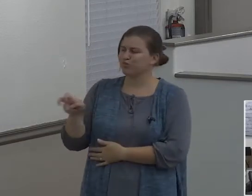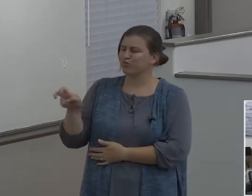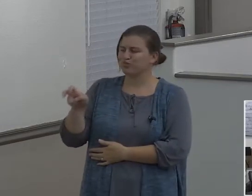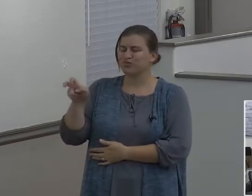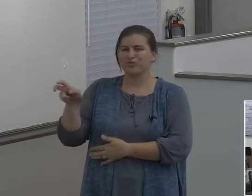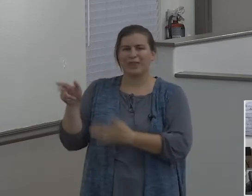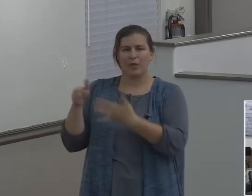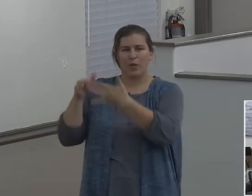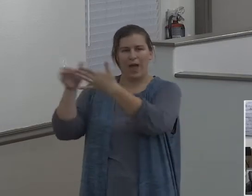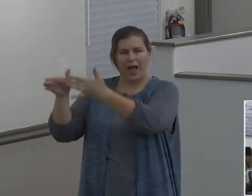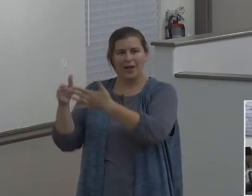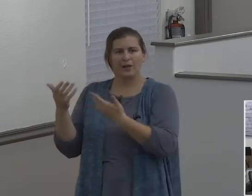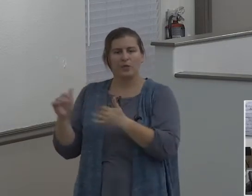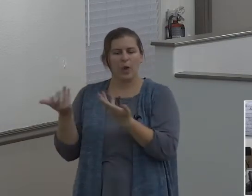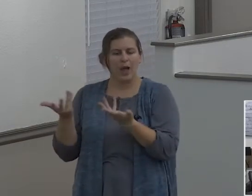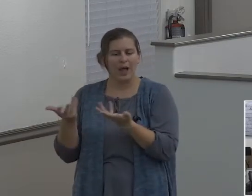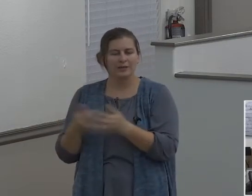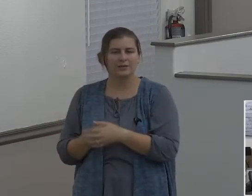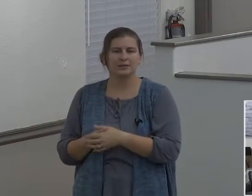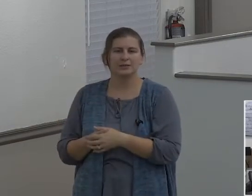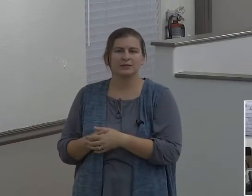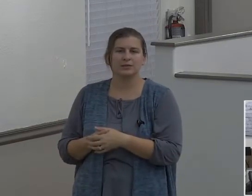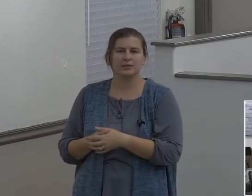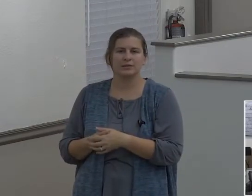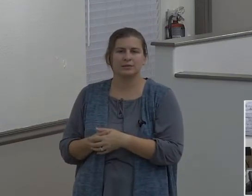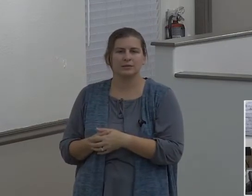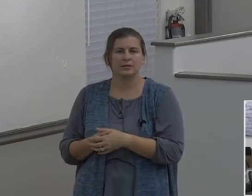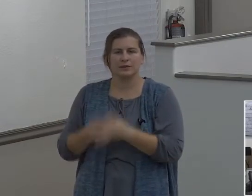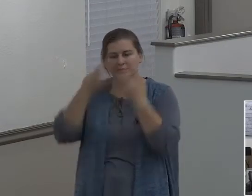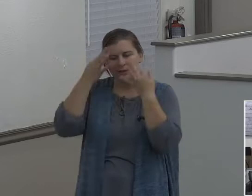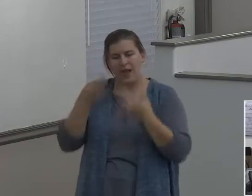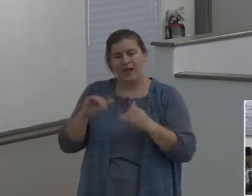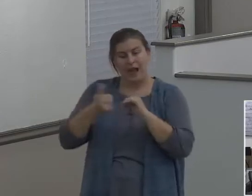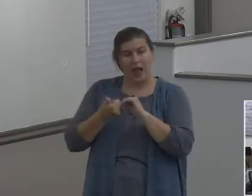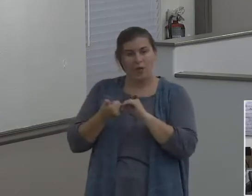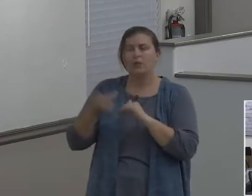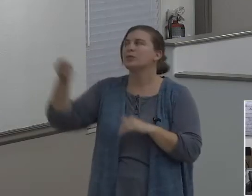was determined by his relationship with God.